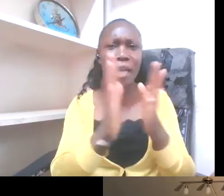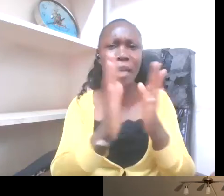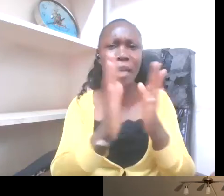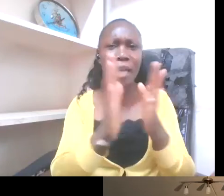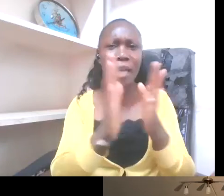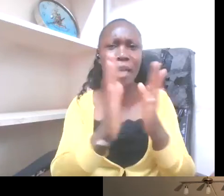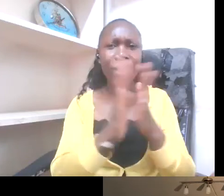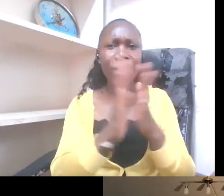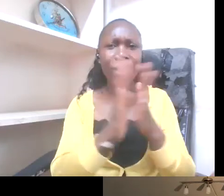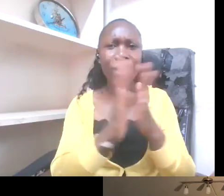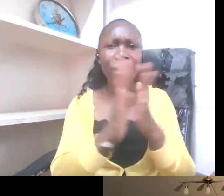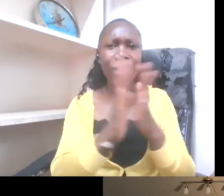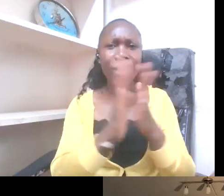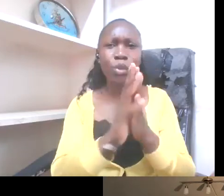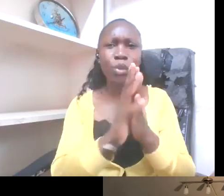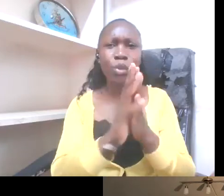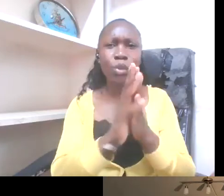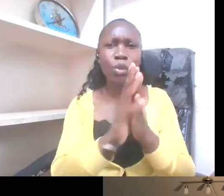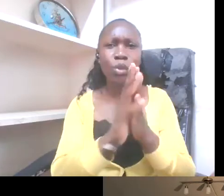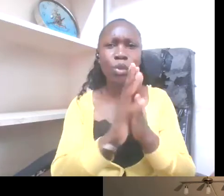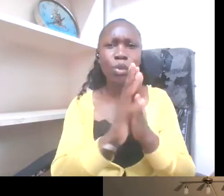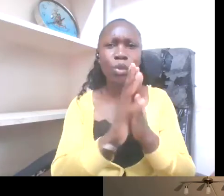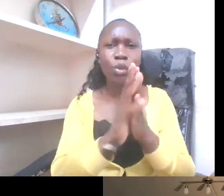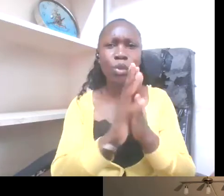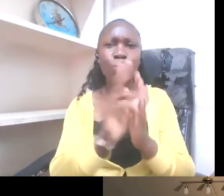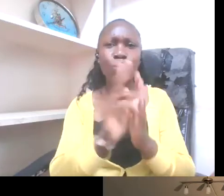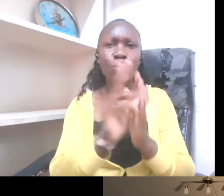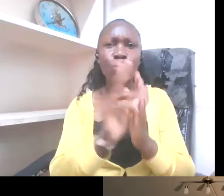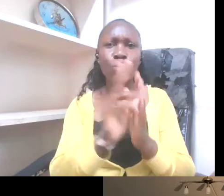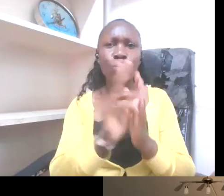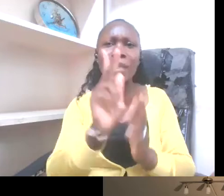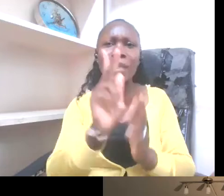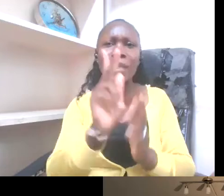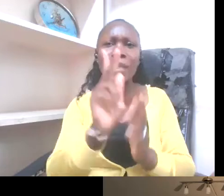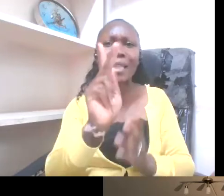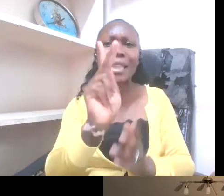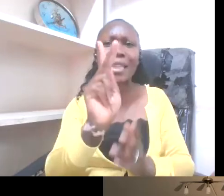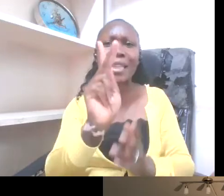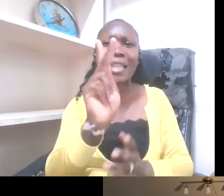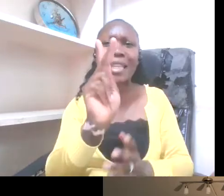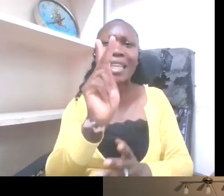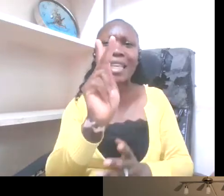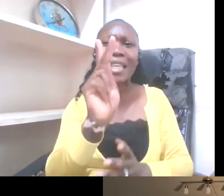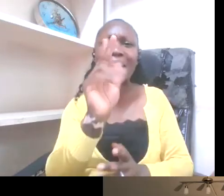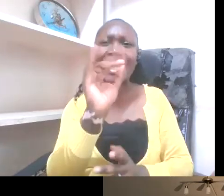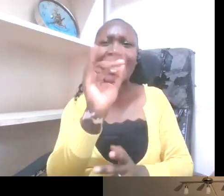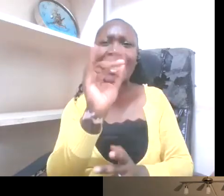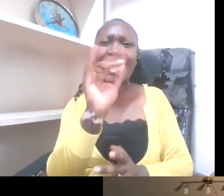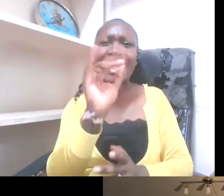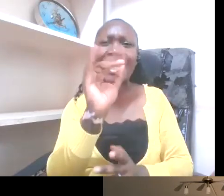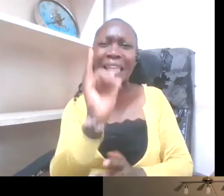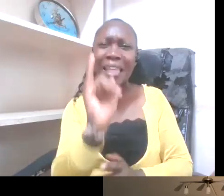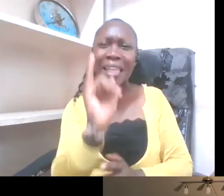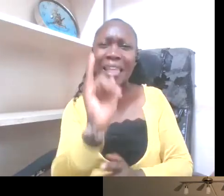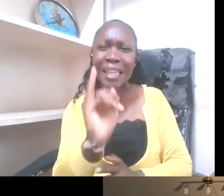bubu. Bubu is also not a very acceptable word. Of course, we know in